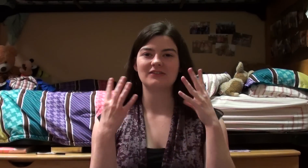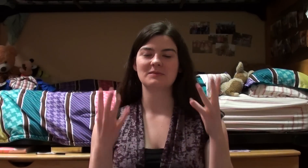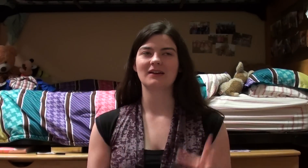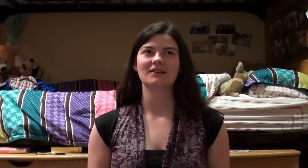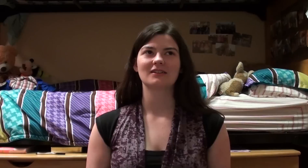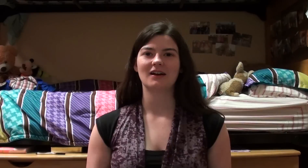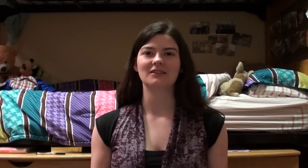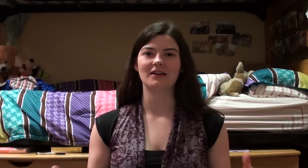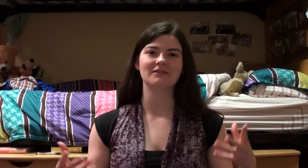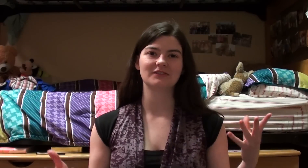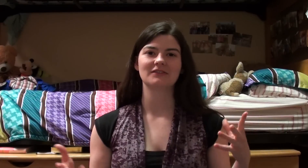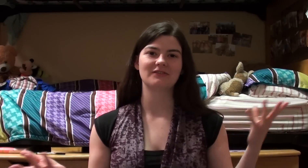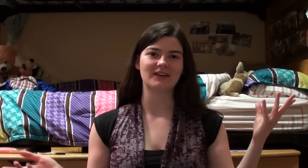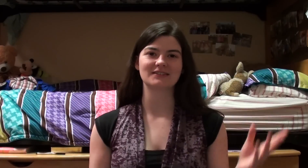have to make a love face,